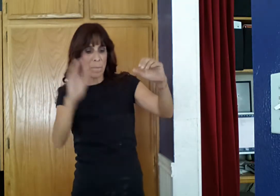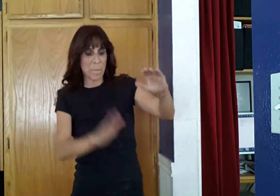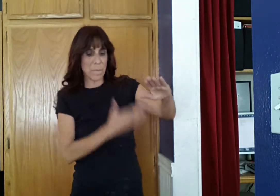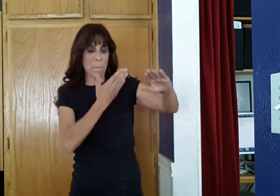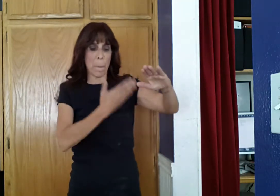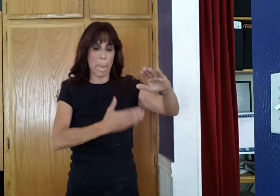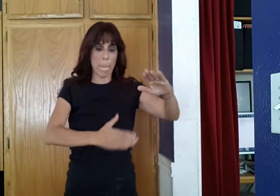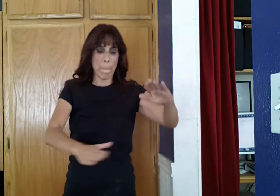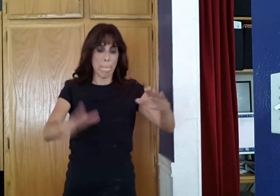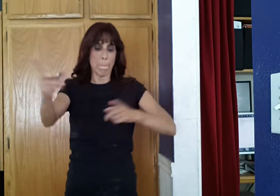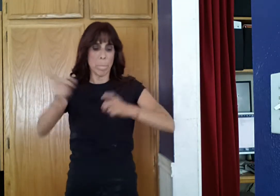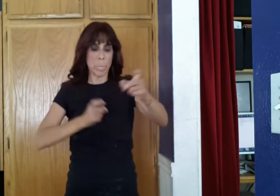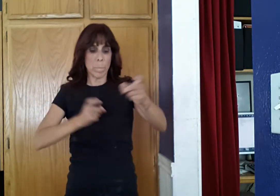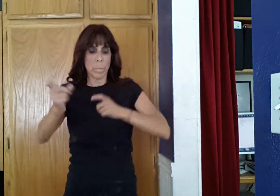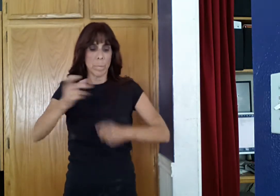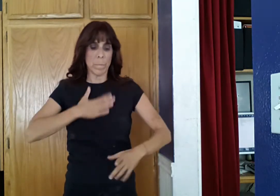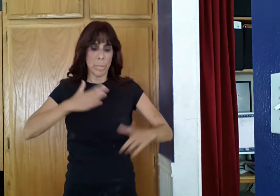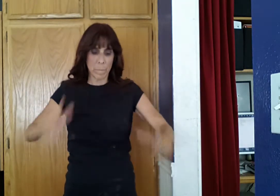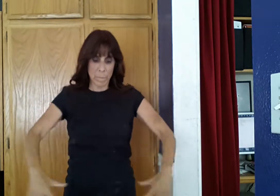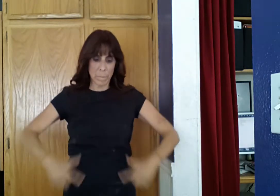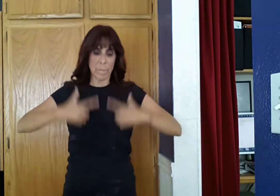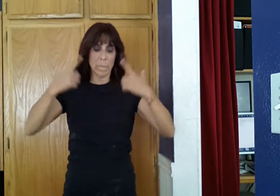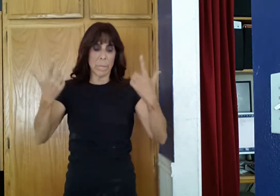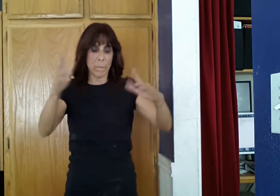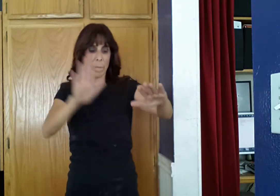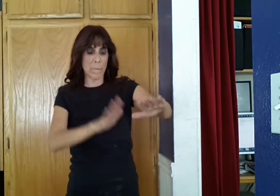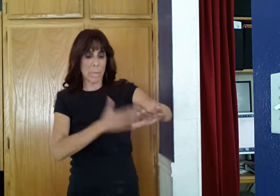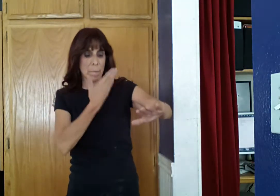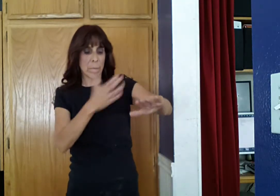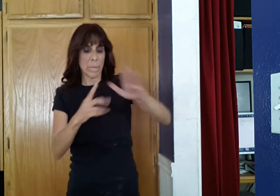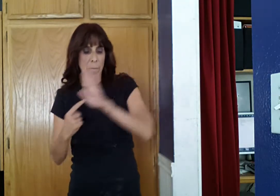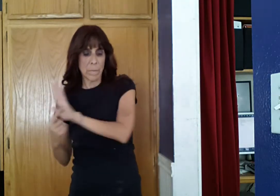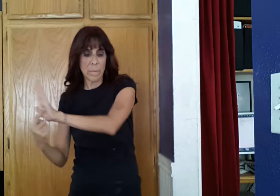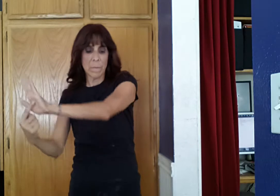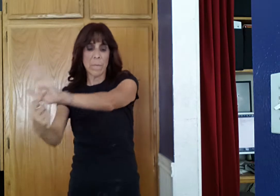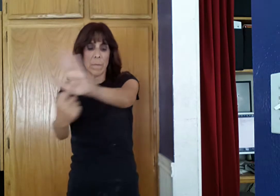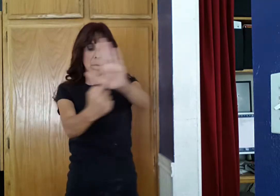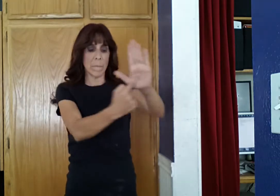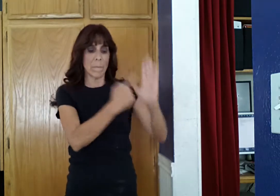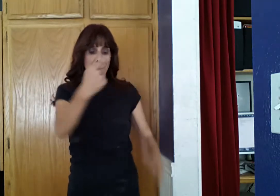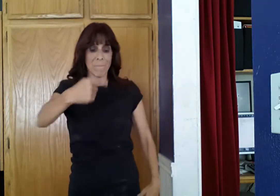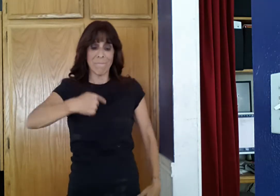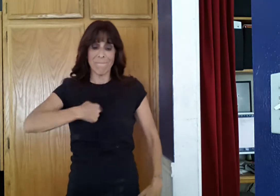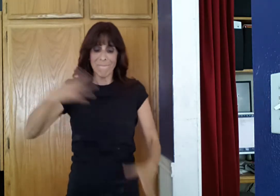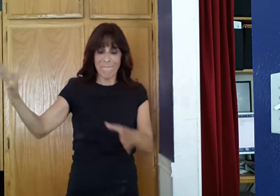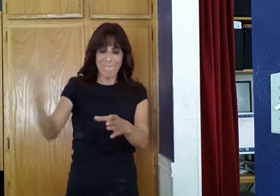song. Teeth up my life song. Prove them all right song.